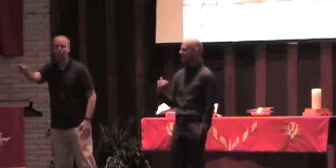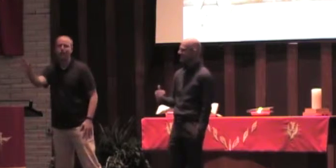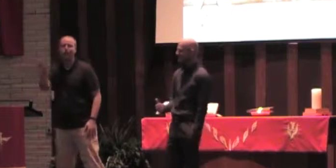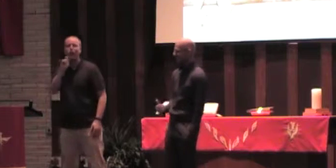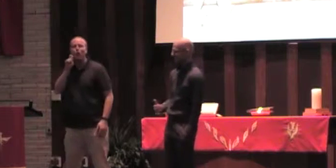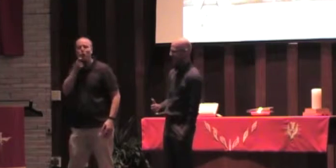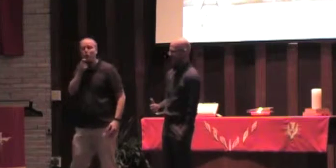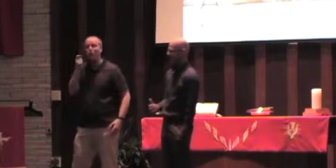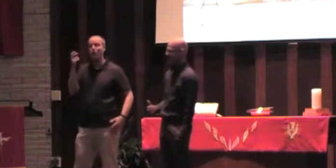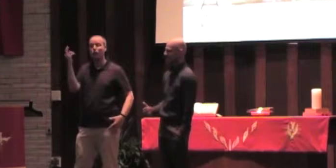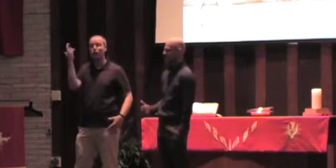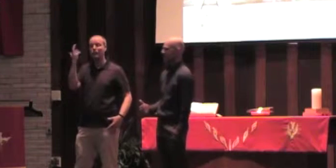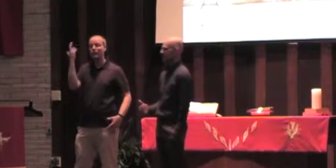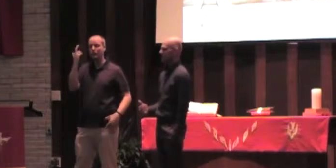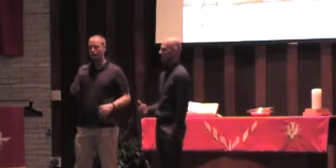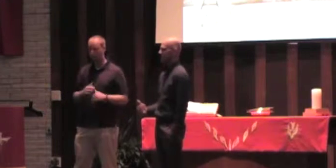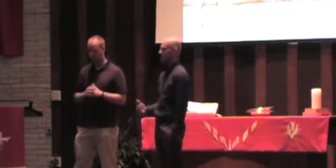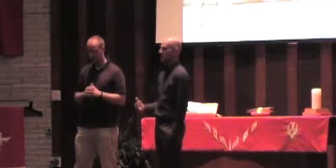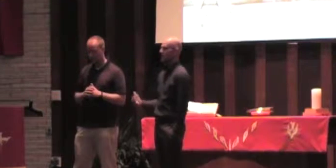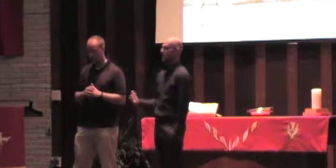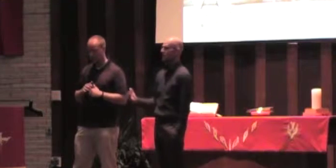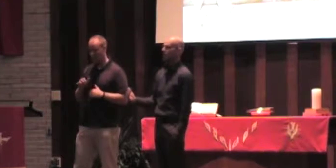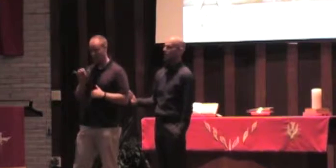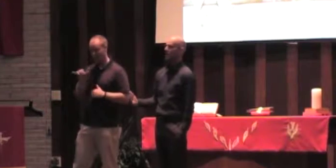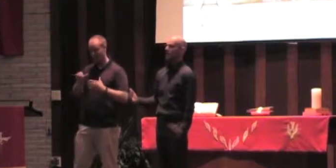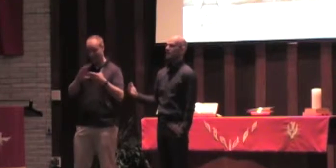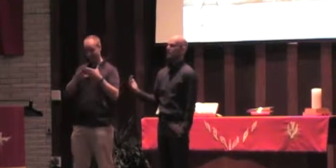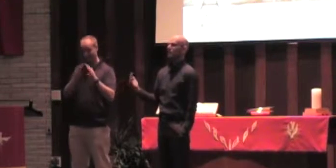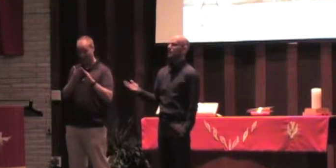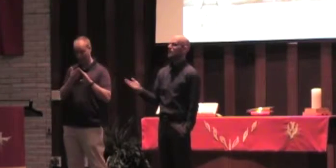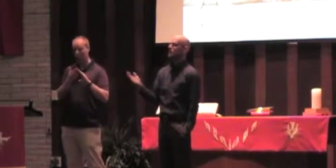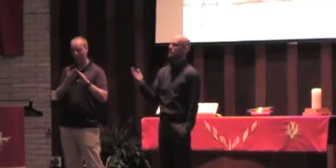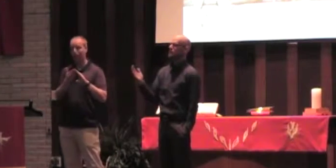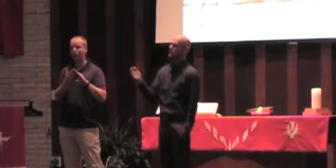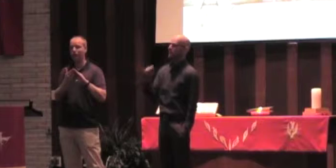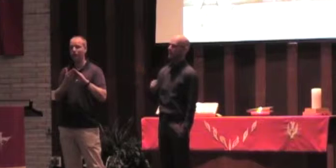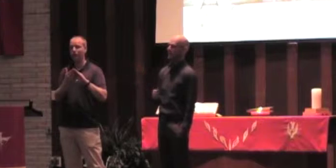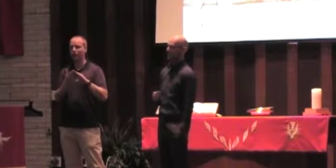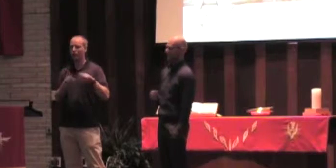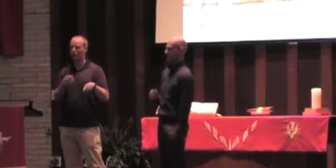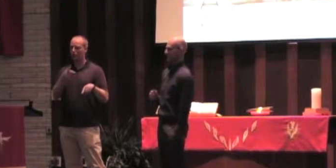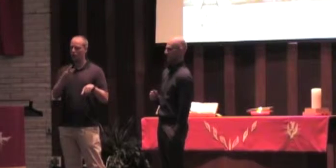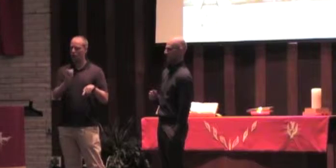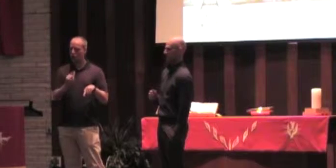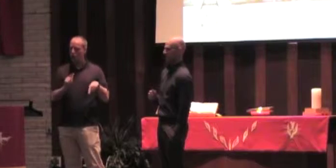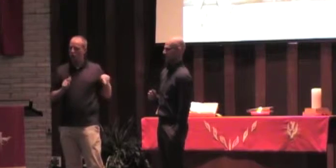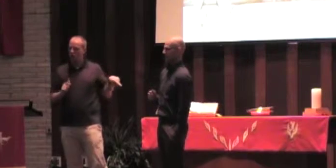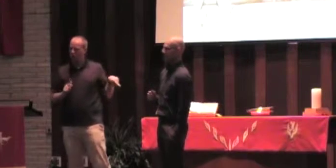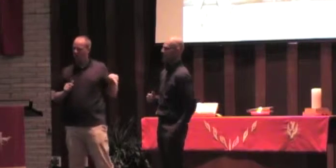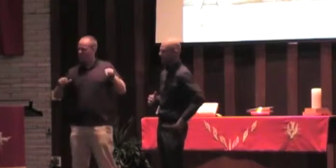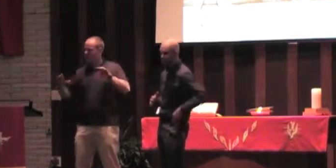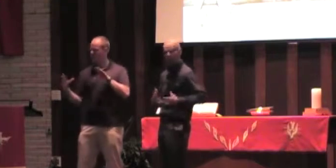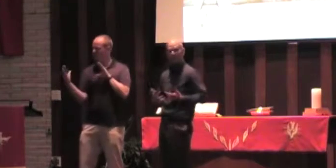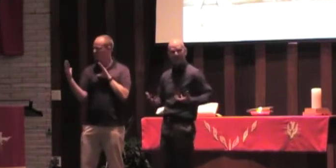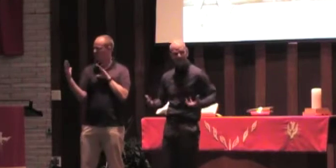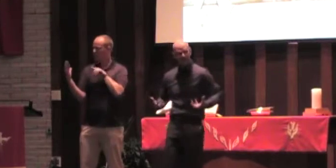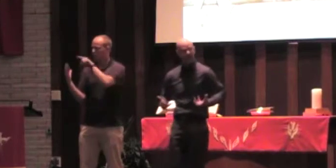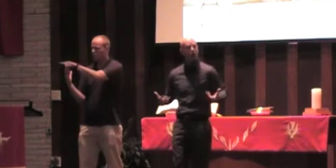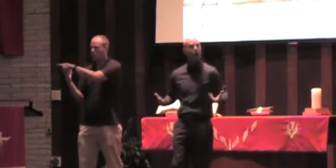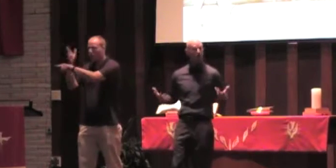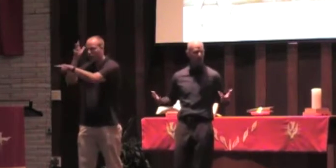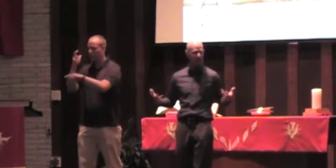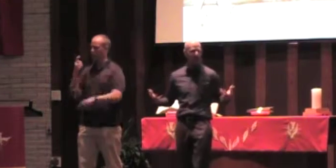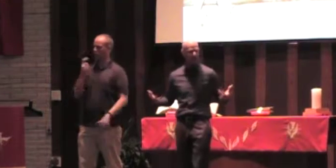because what it did in the city of Ephesus is it gave Paul even greater street credibility. And fear